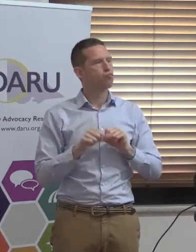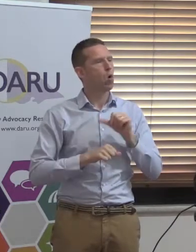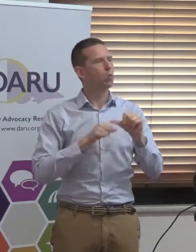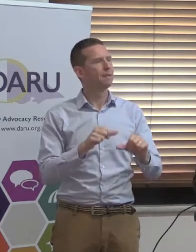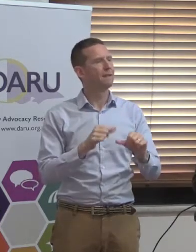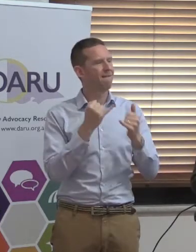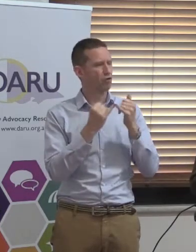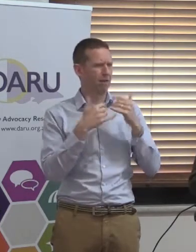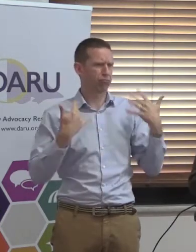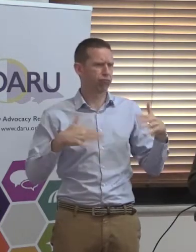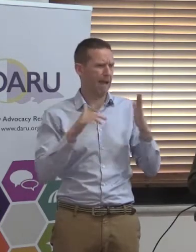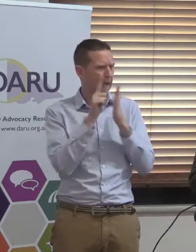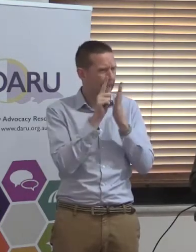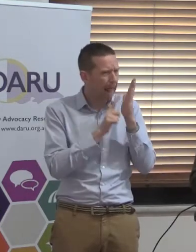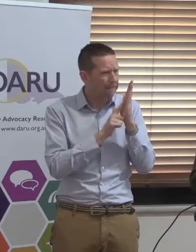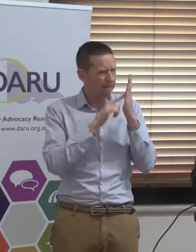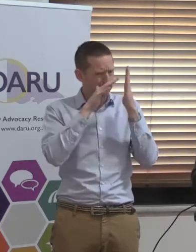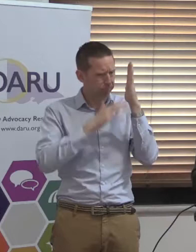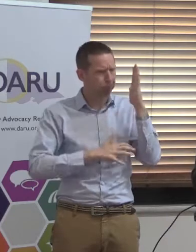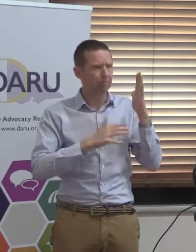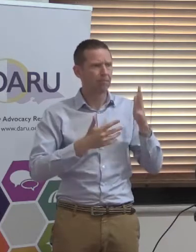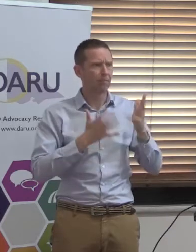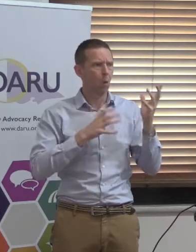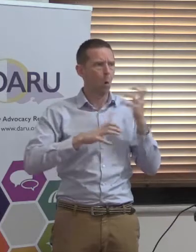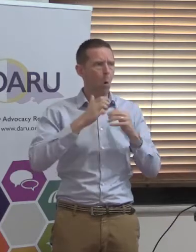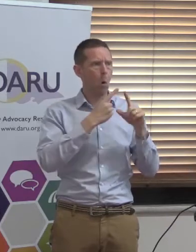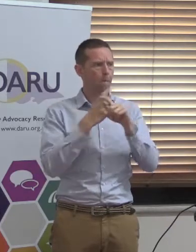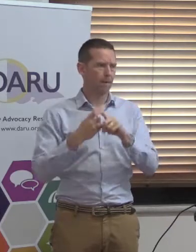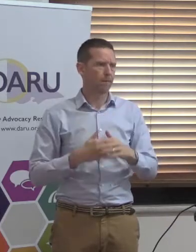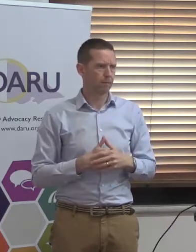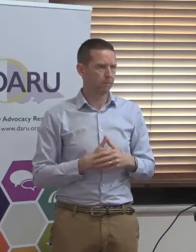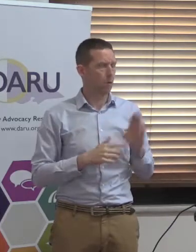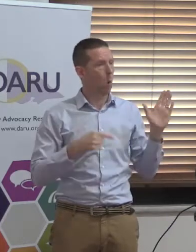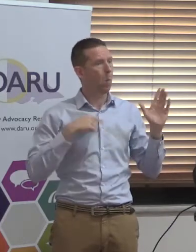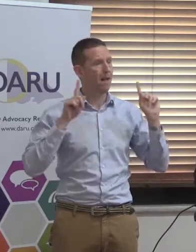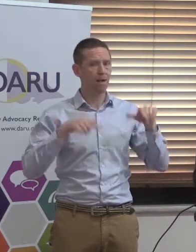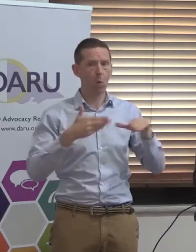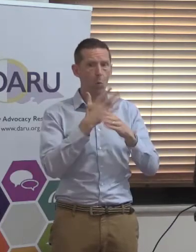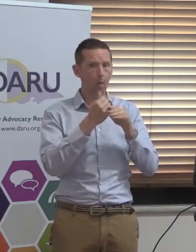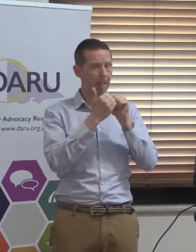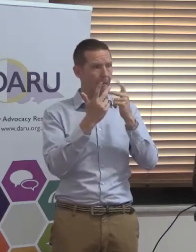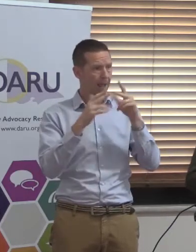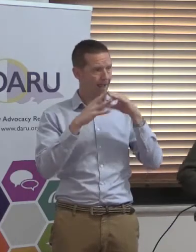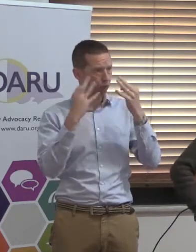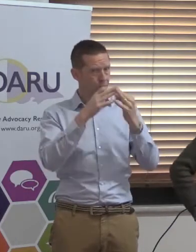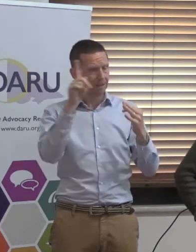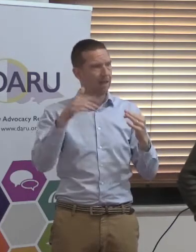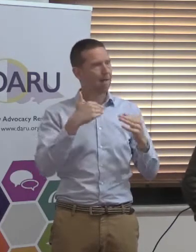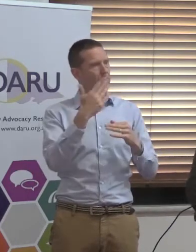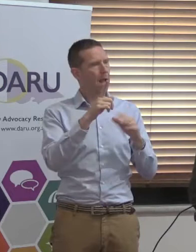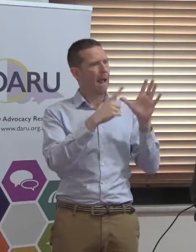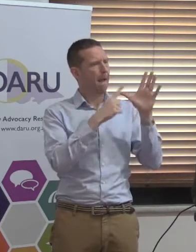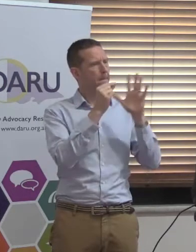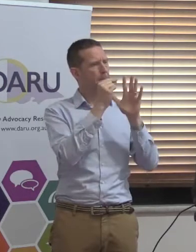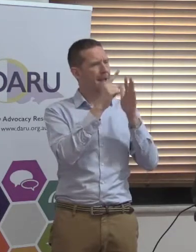legalistic and complicated. We started working with other agencies who are involved in providing appeals to the AAT